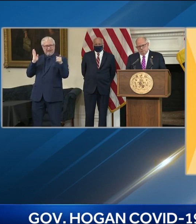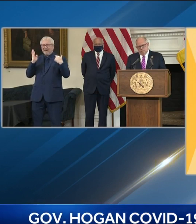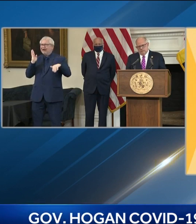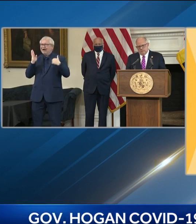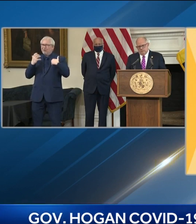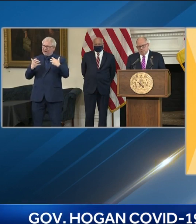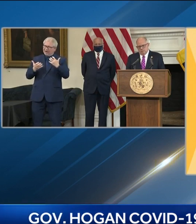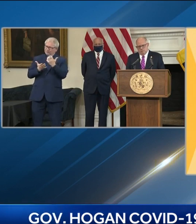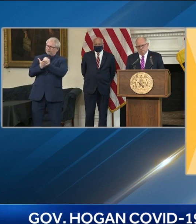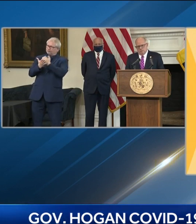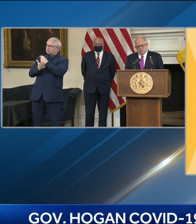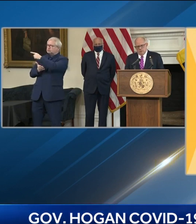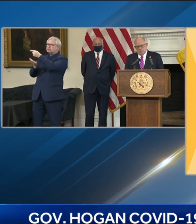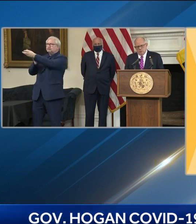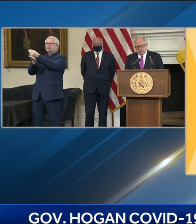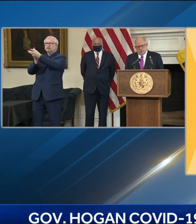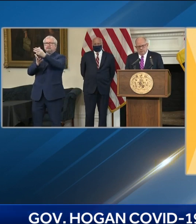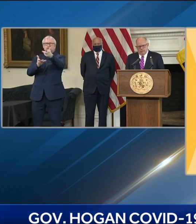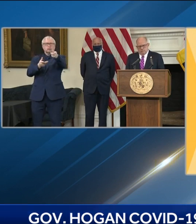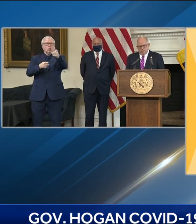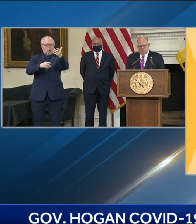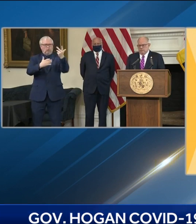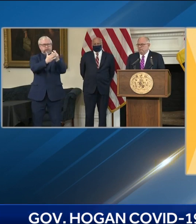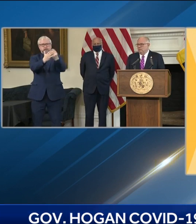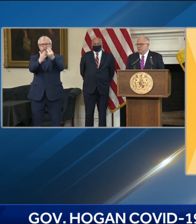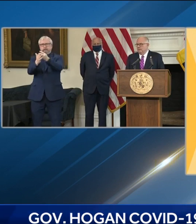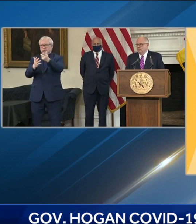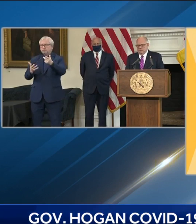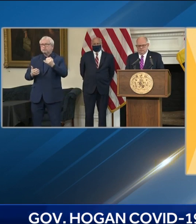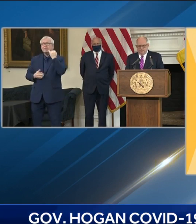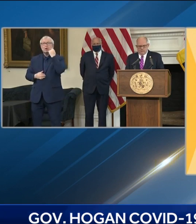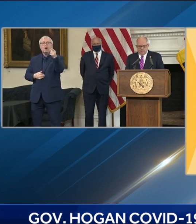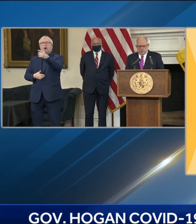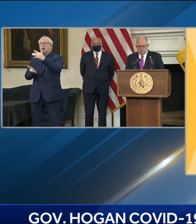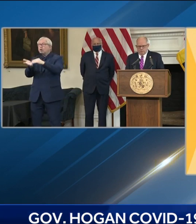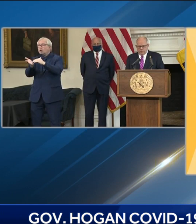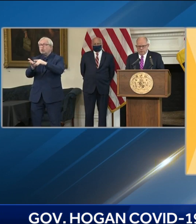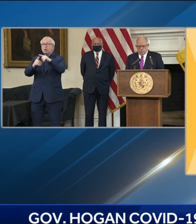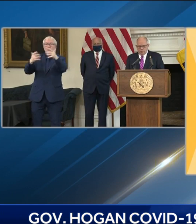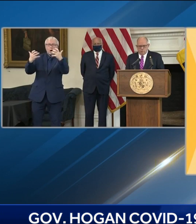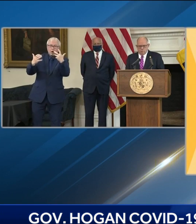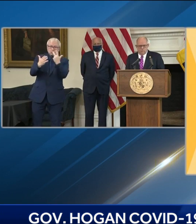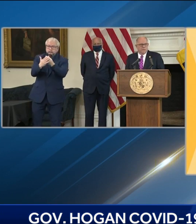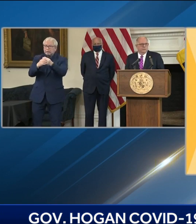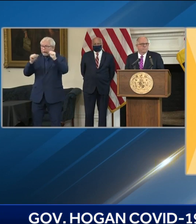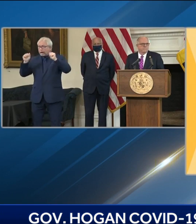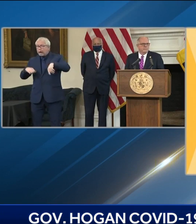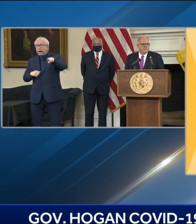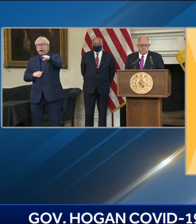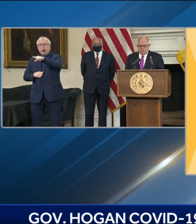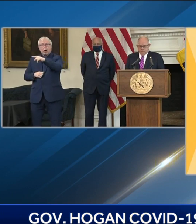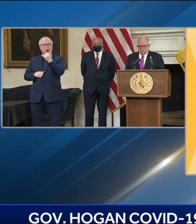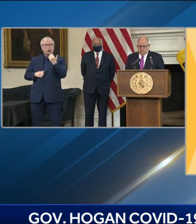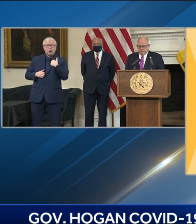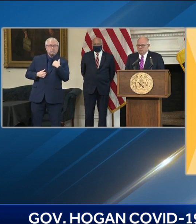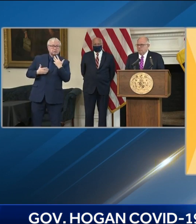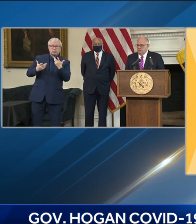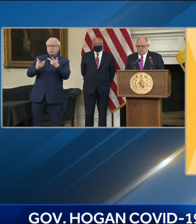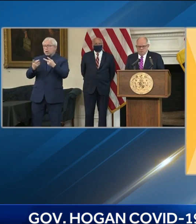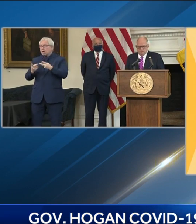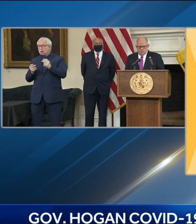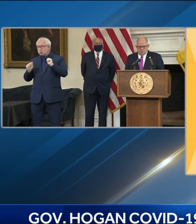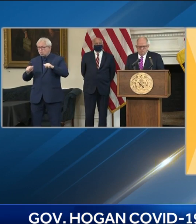of utilizing doses in the same week that they are received, state health officials will work with them to either